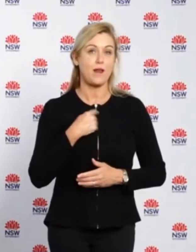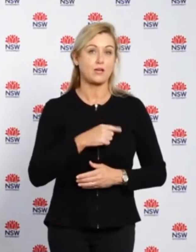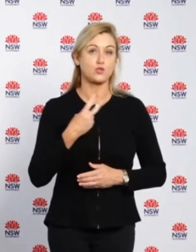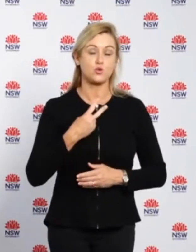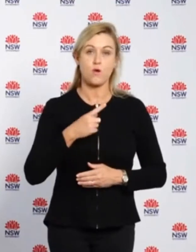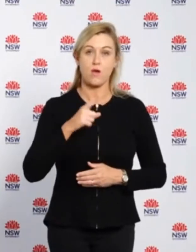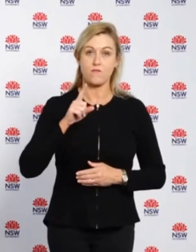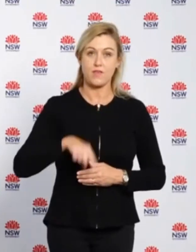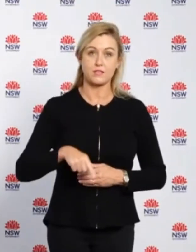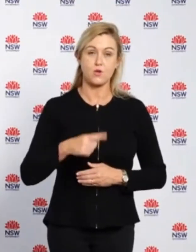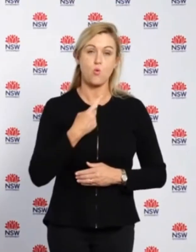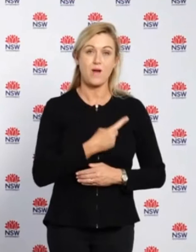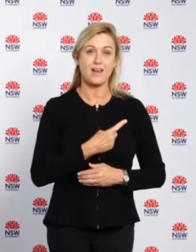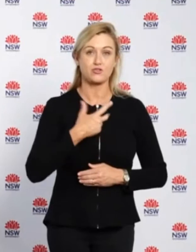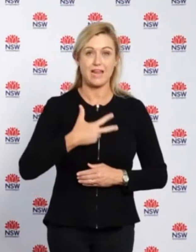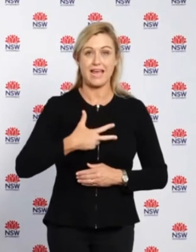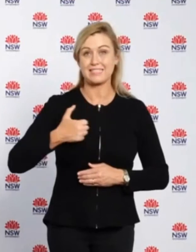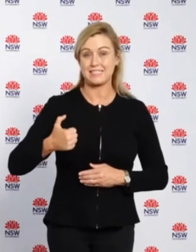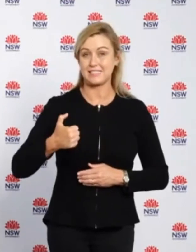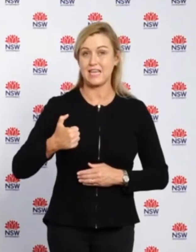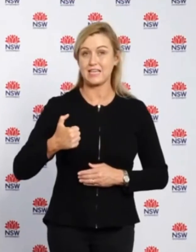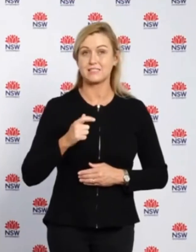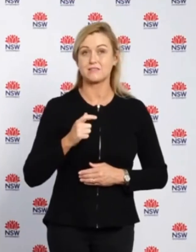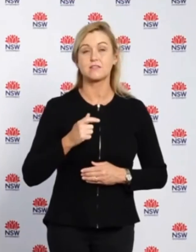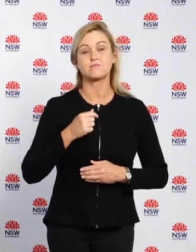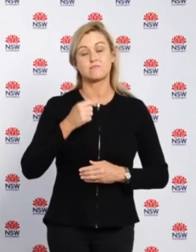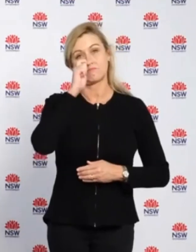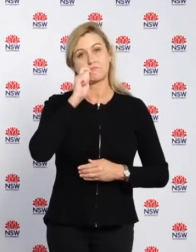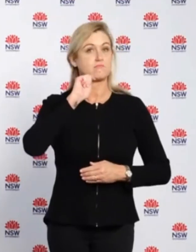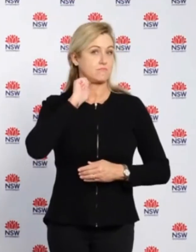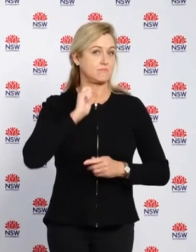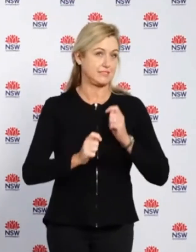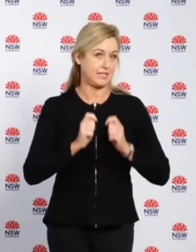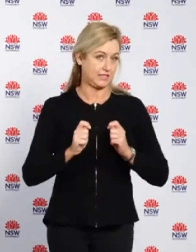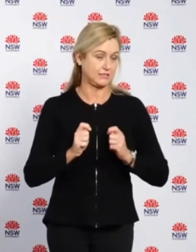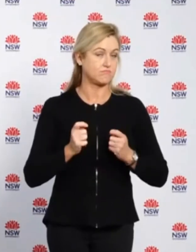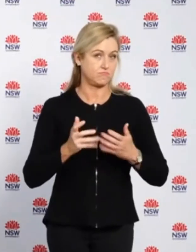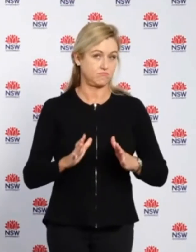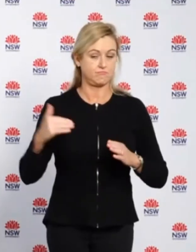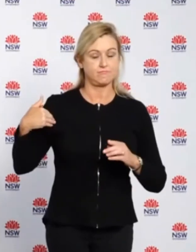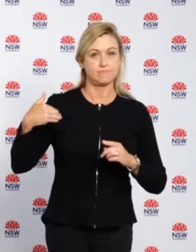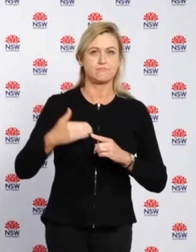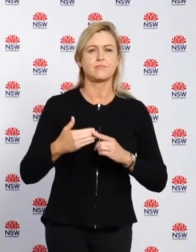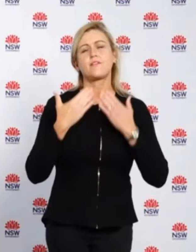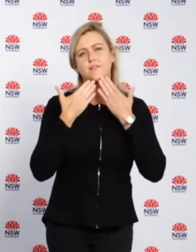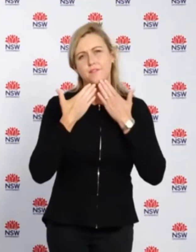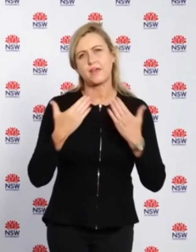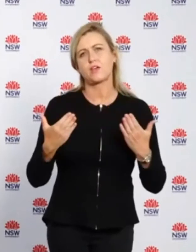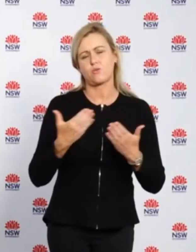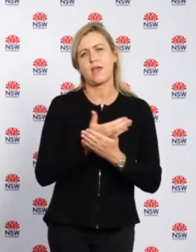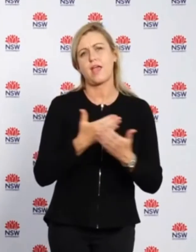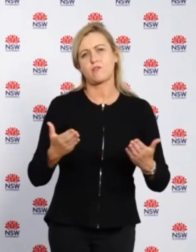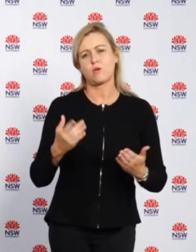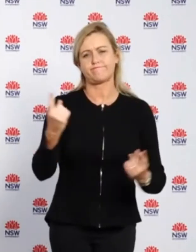,186 COVID-19 tests reported and a big thank you for everybody